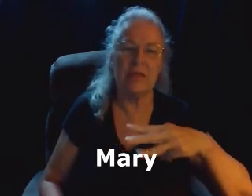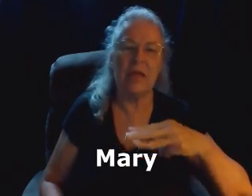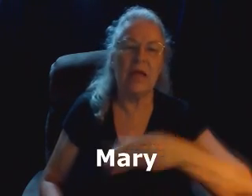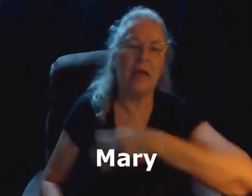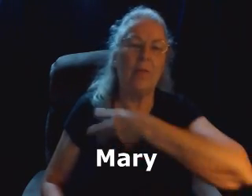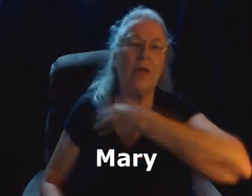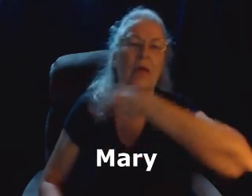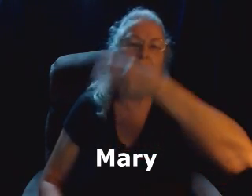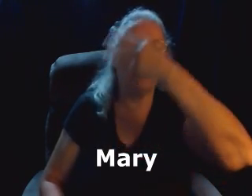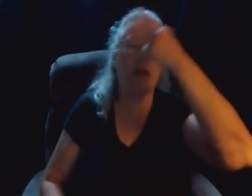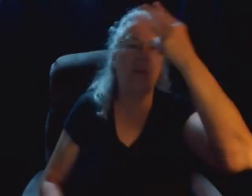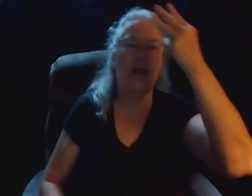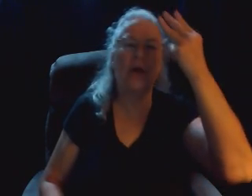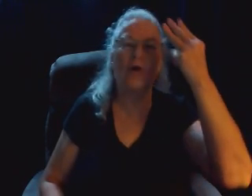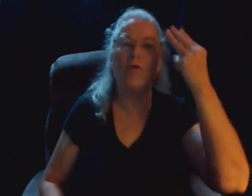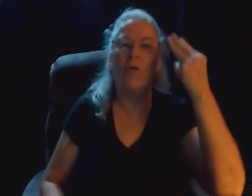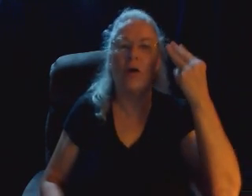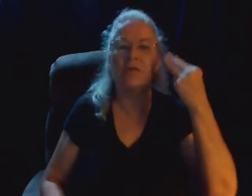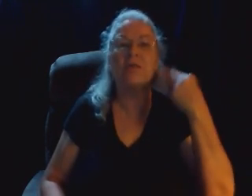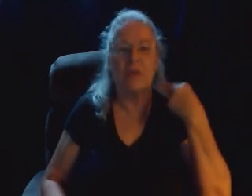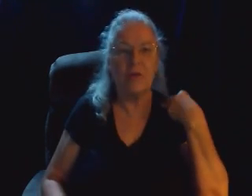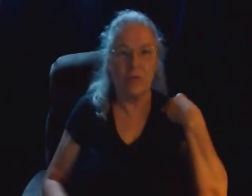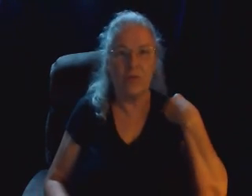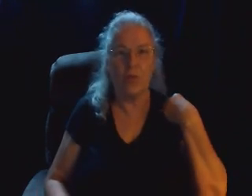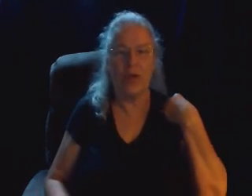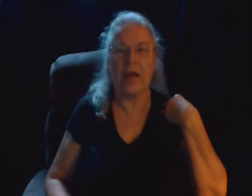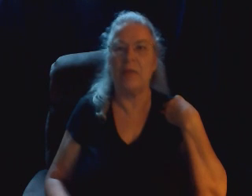the M coming across the forehead.